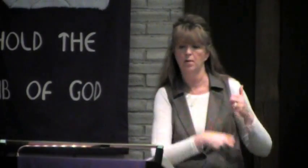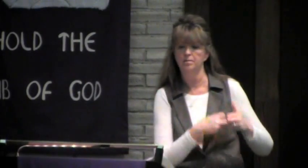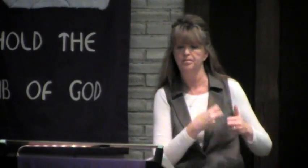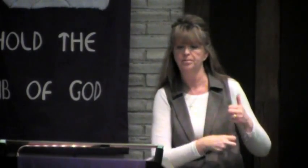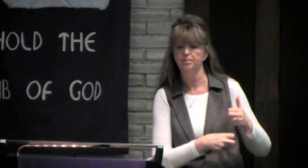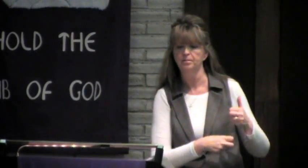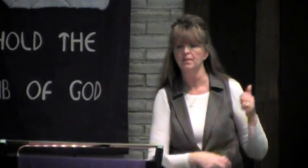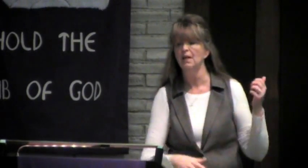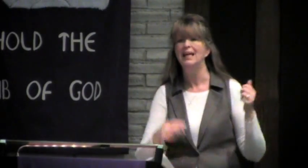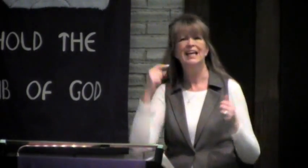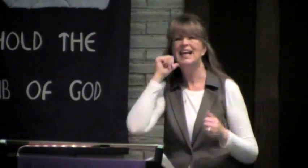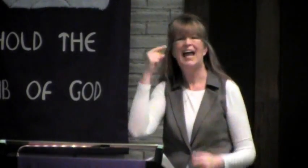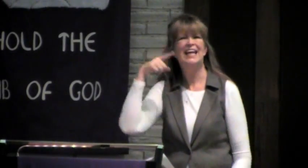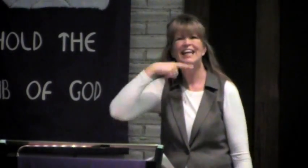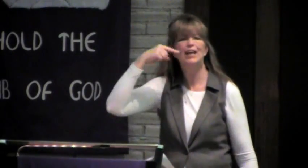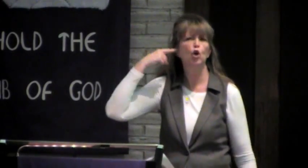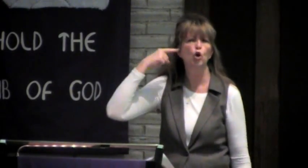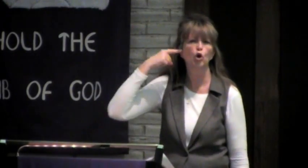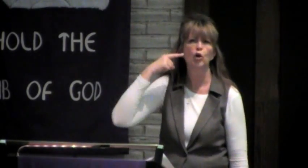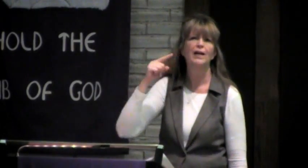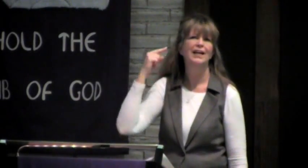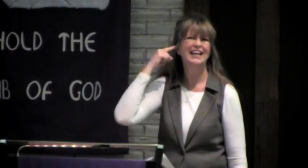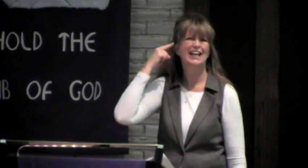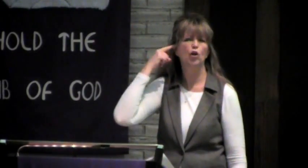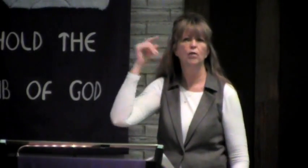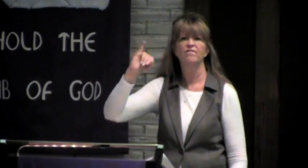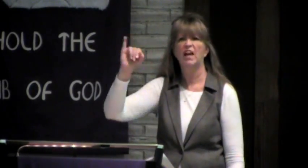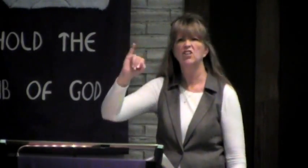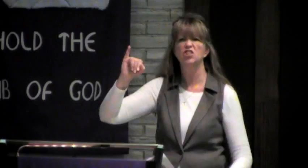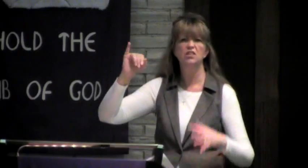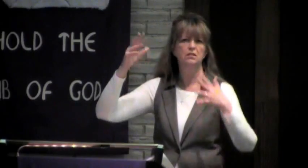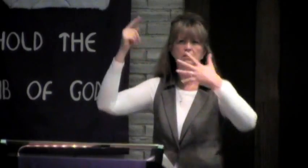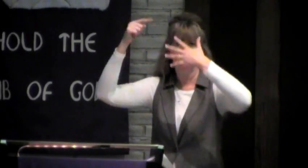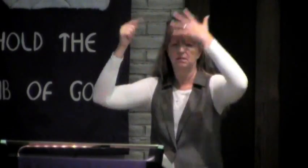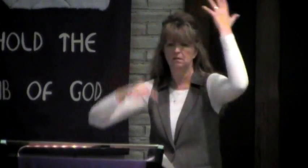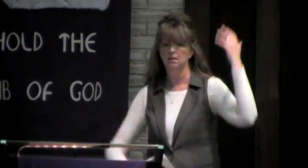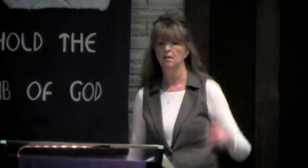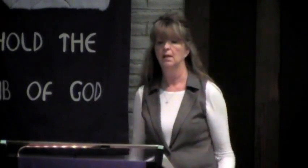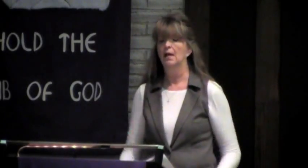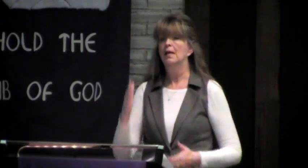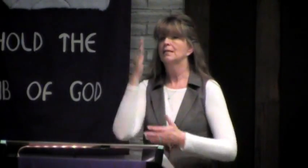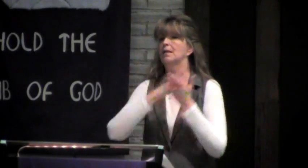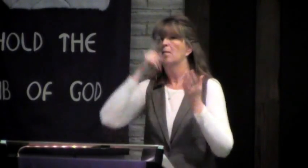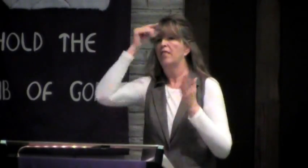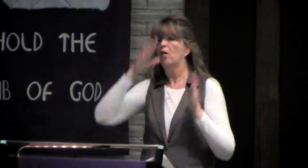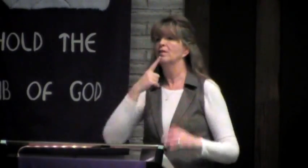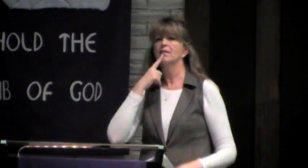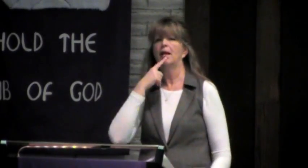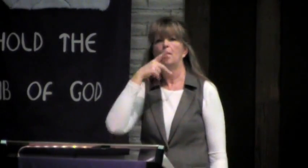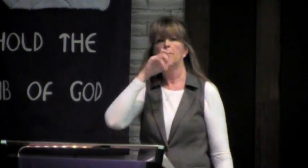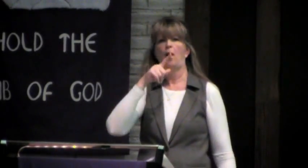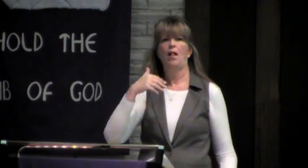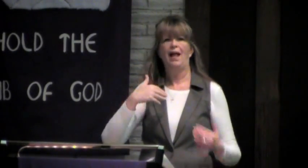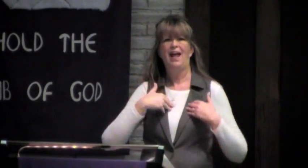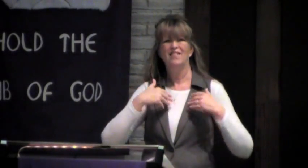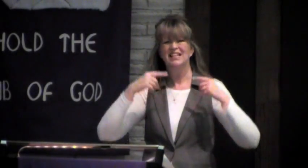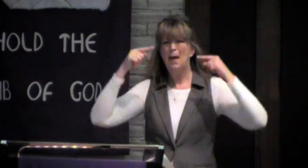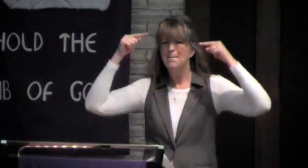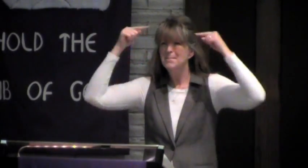had a hearing problem. He had a ear problem, like ear infections that were chronic. Other theorists say